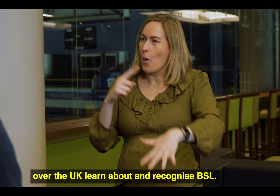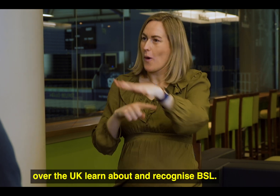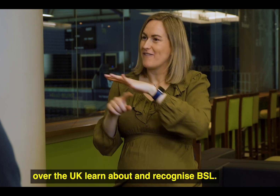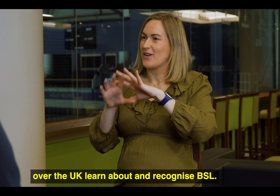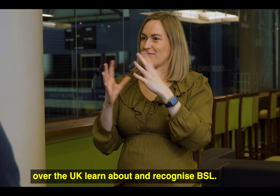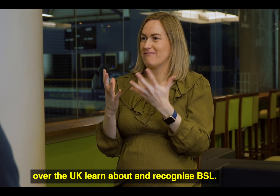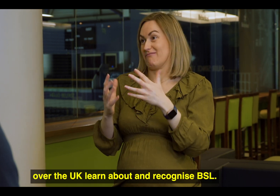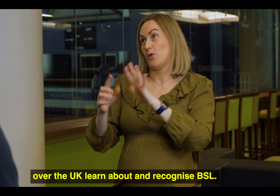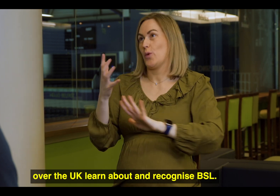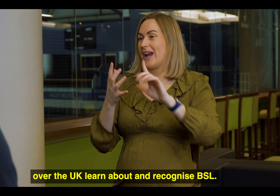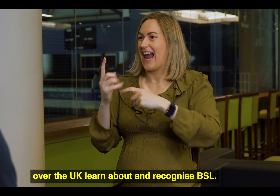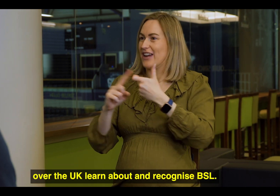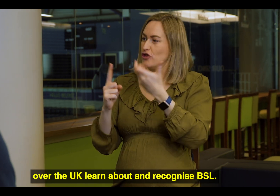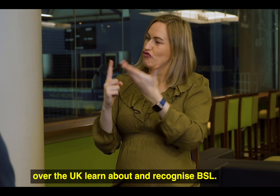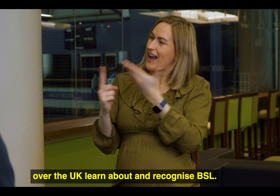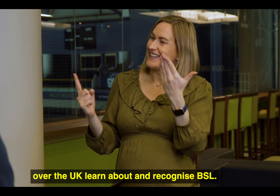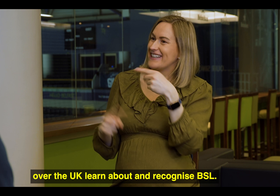learn about and recognise BSL.